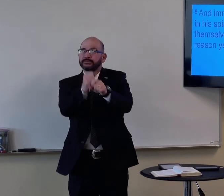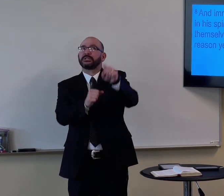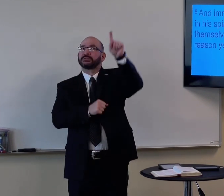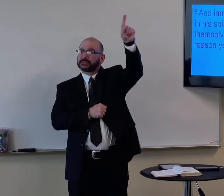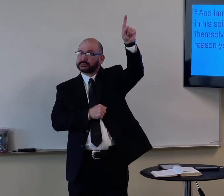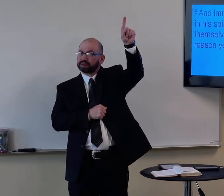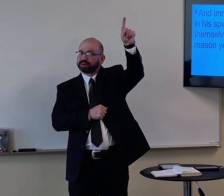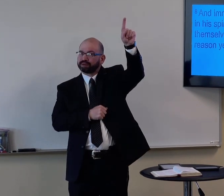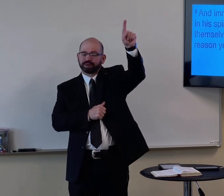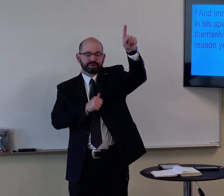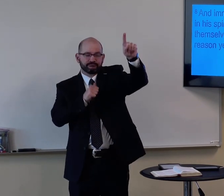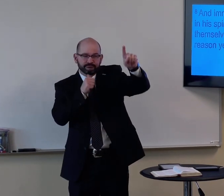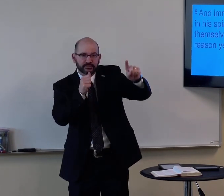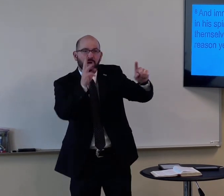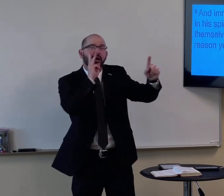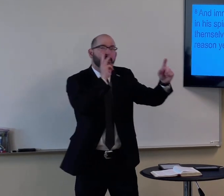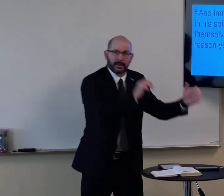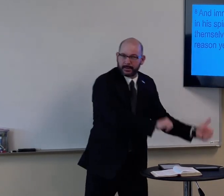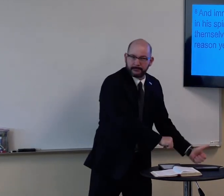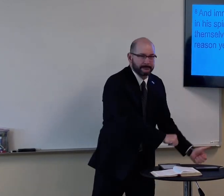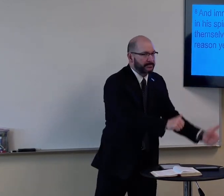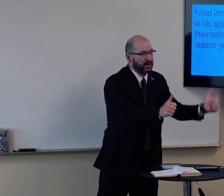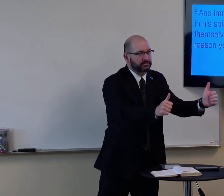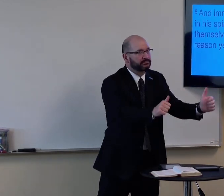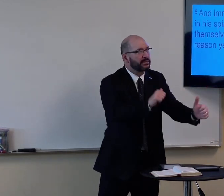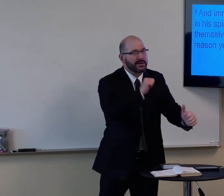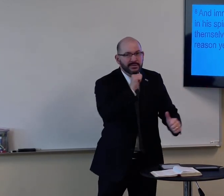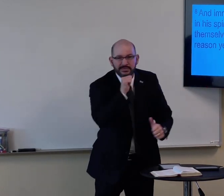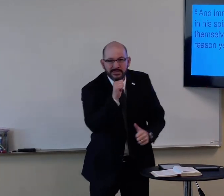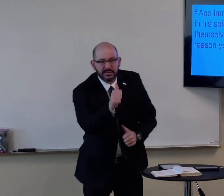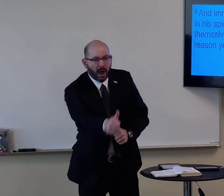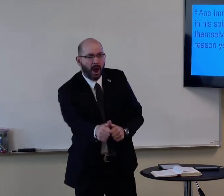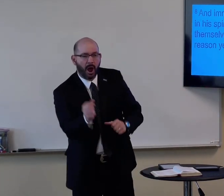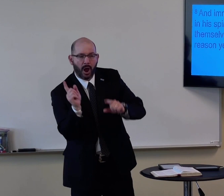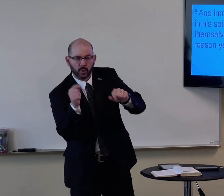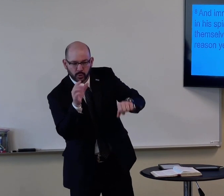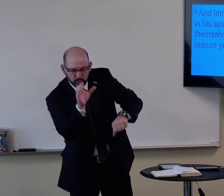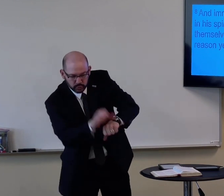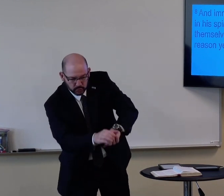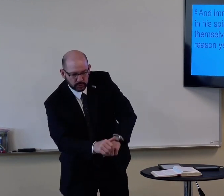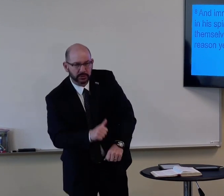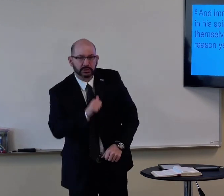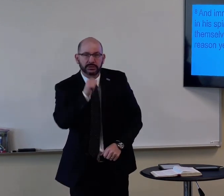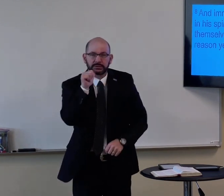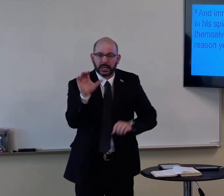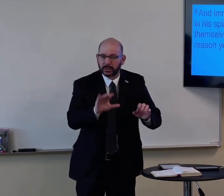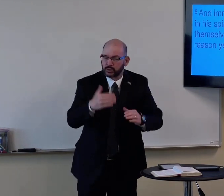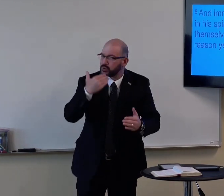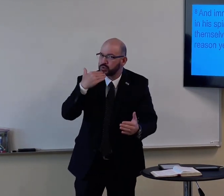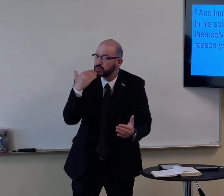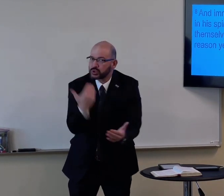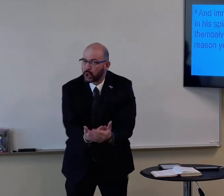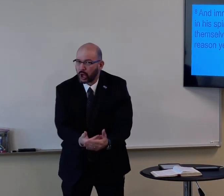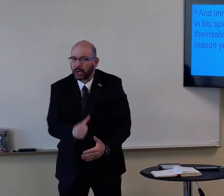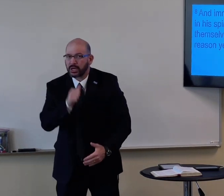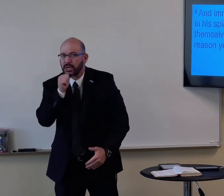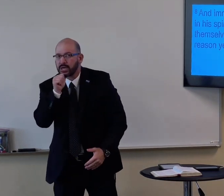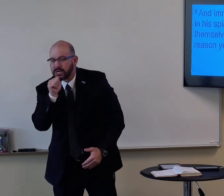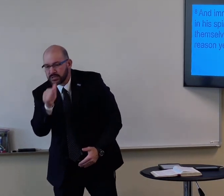And the only way to be saved is by trusting in him. You can't get saved through baptism, going to church, or even doing